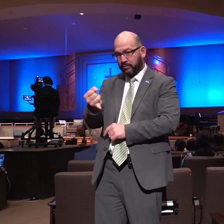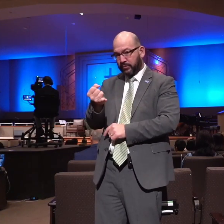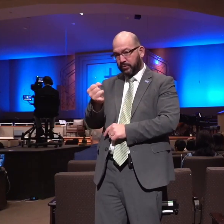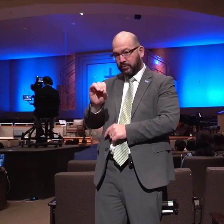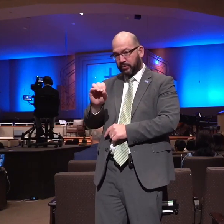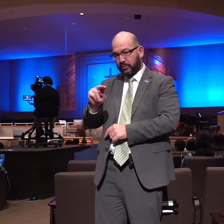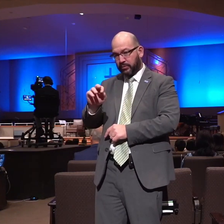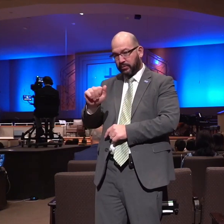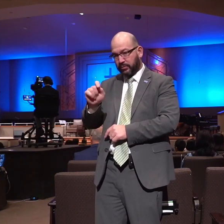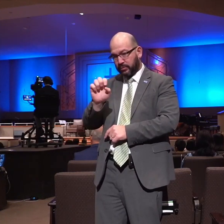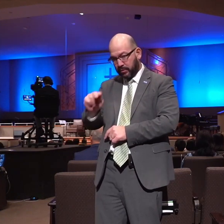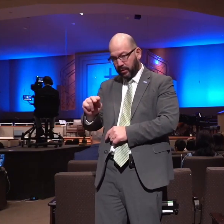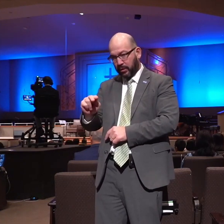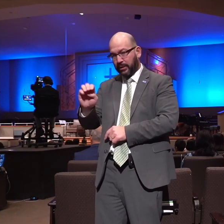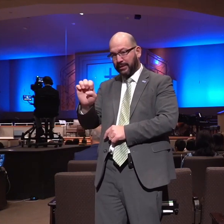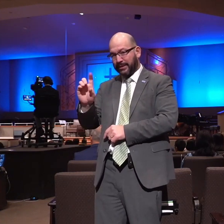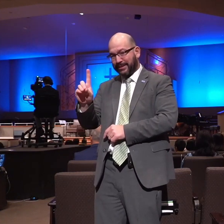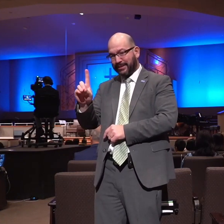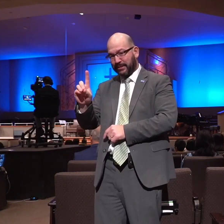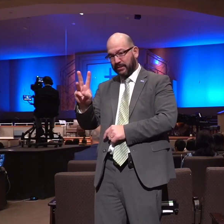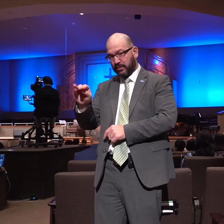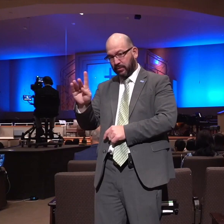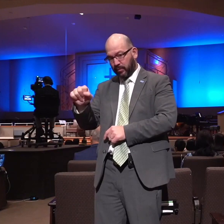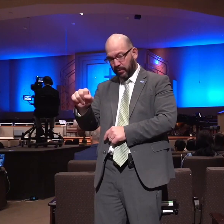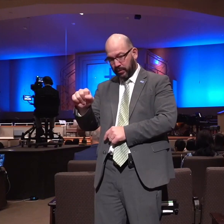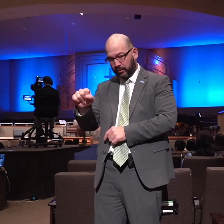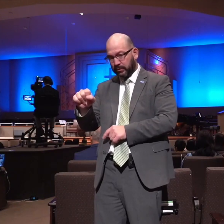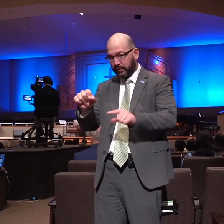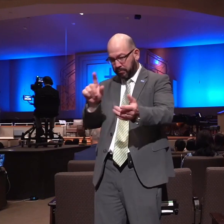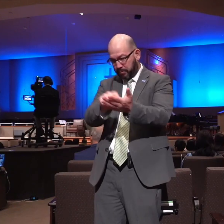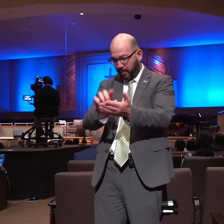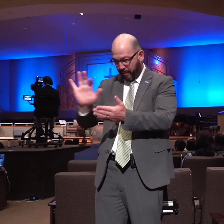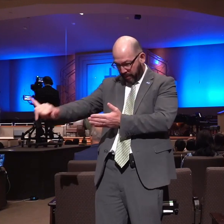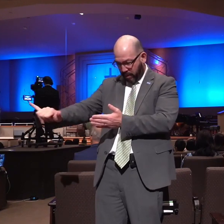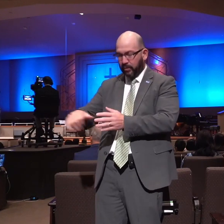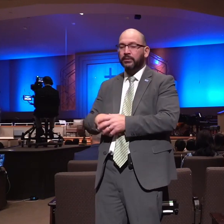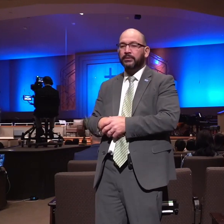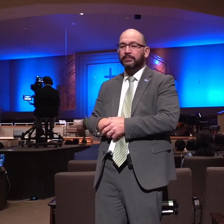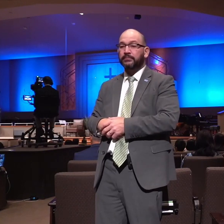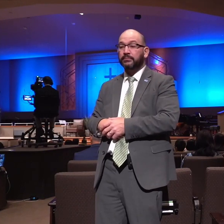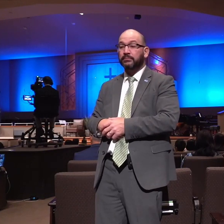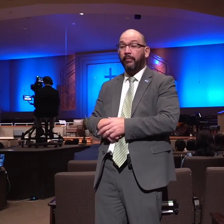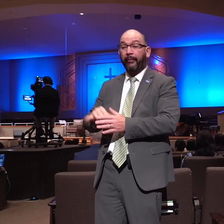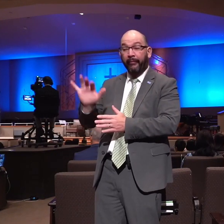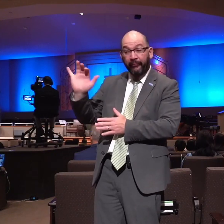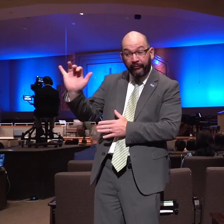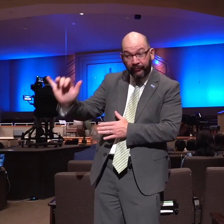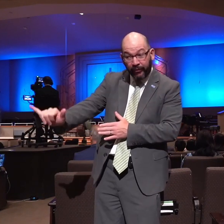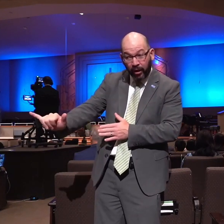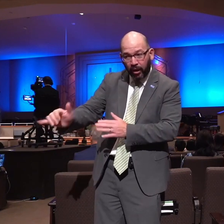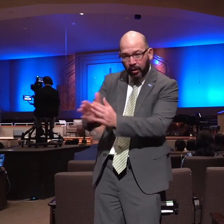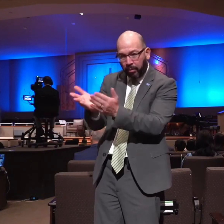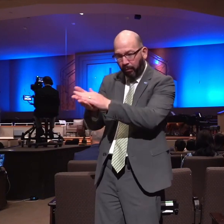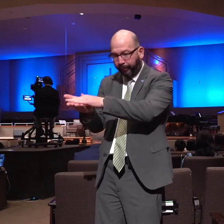missionary journals of David Brainerd were the impetus that stirred the hearts